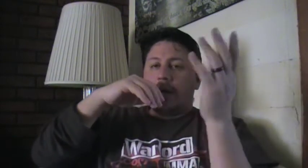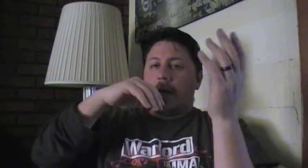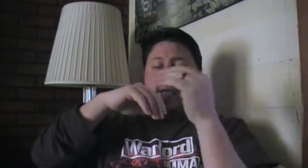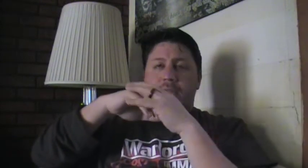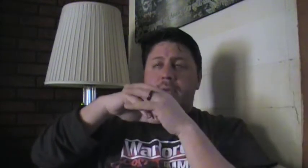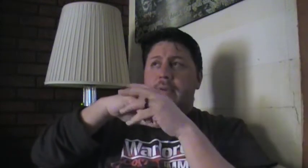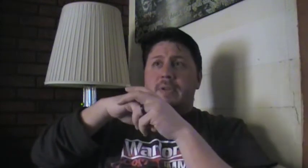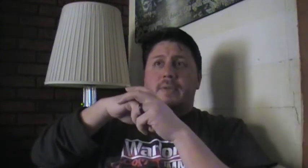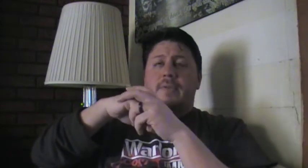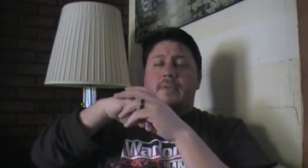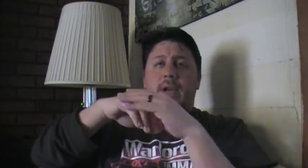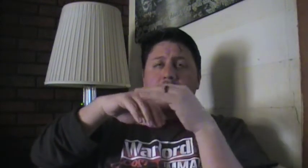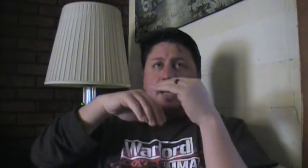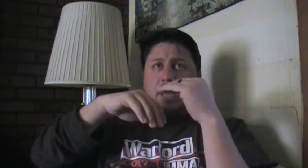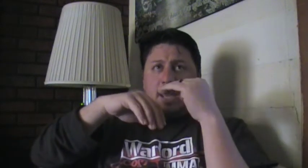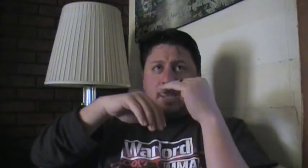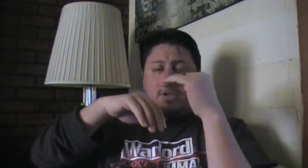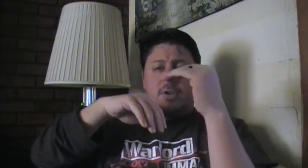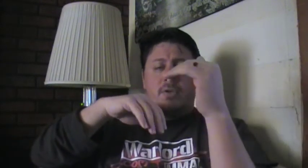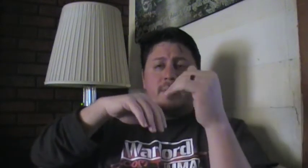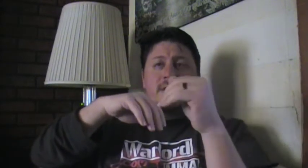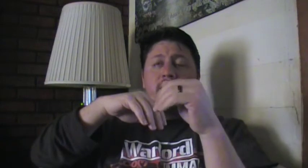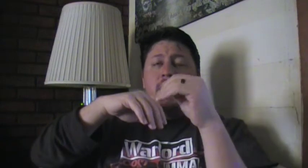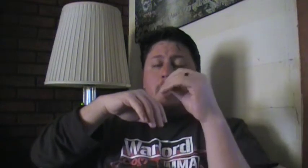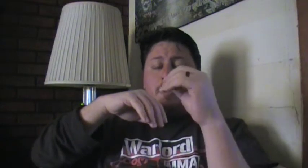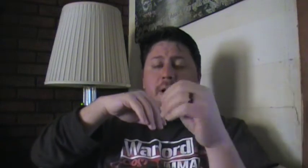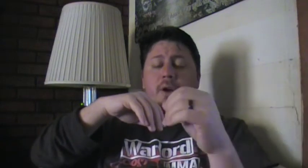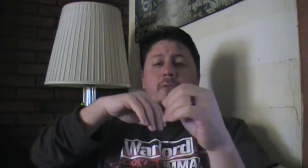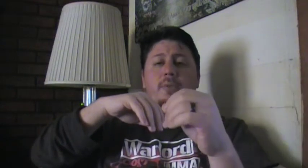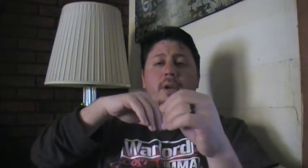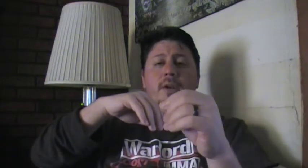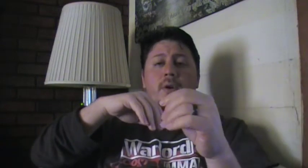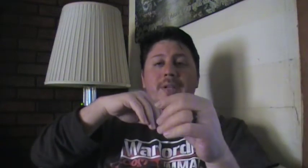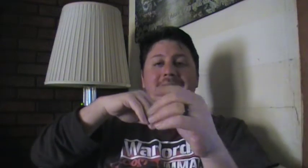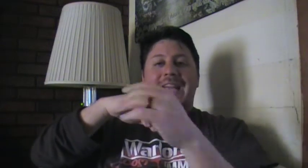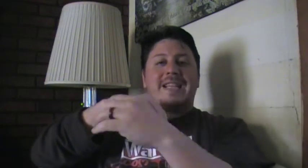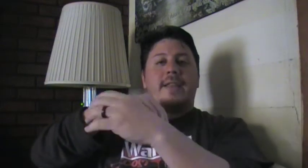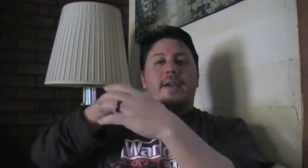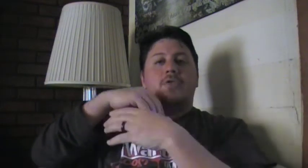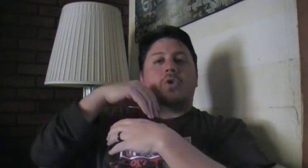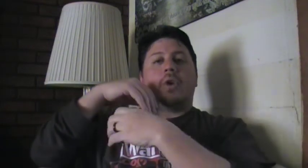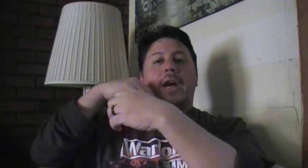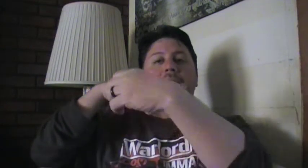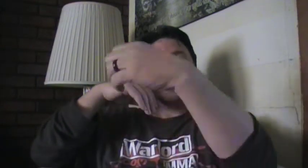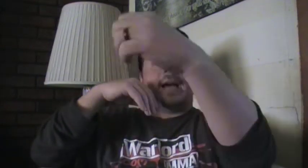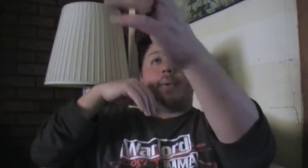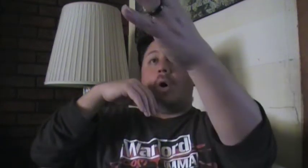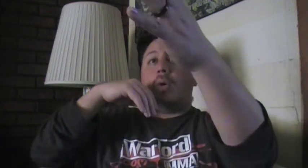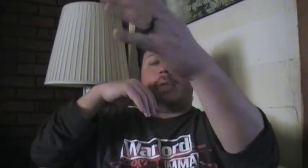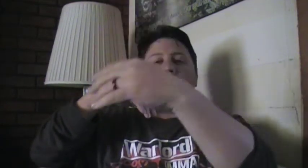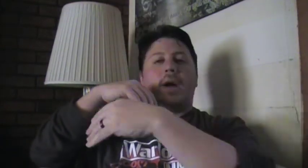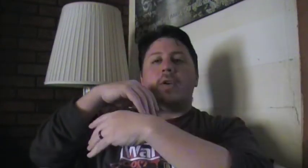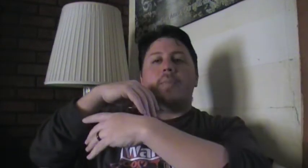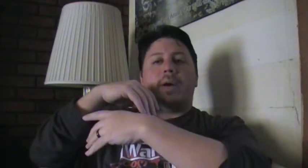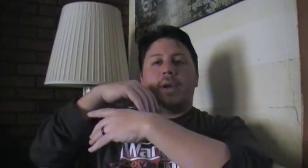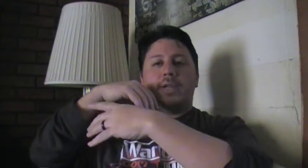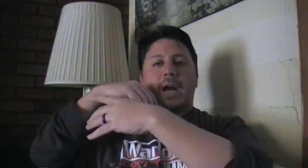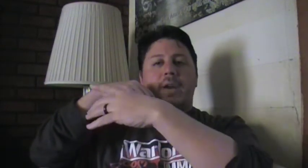I can do it. I've been doing it for... I can control myself. But also what I know is I take that control and I snap all the way through. I know my range. I know